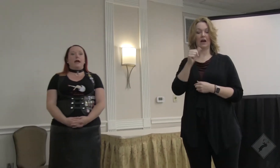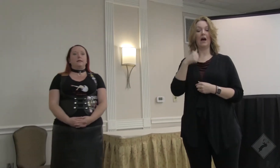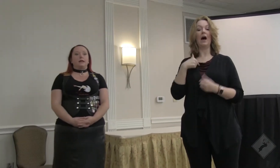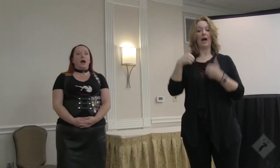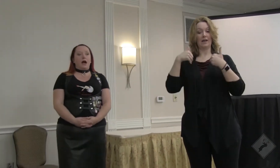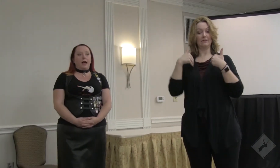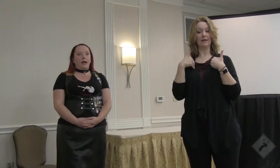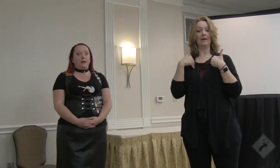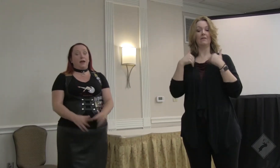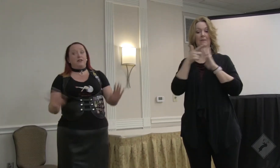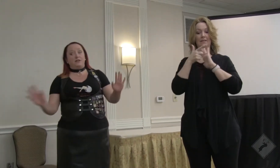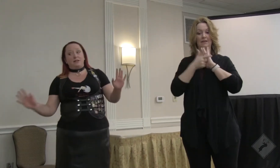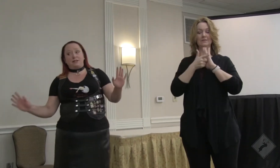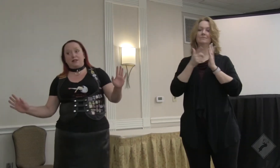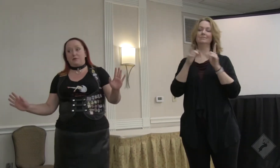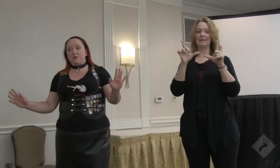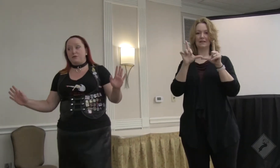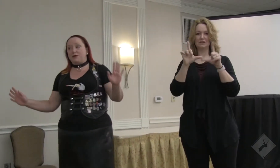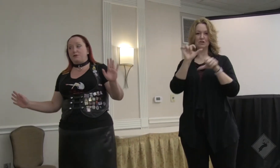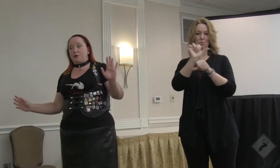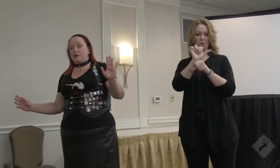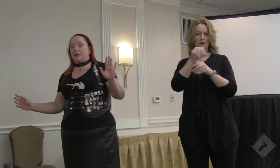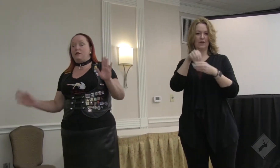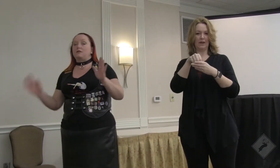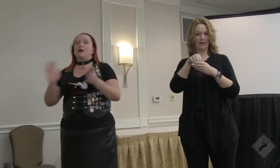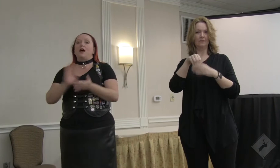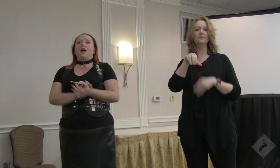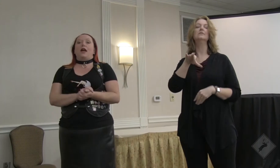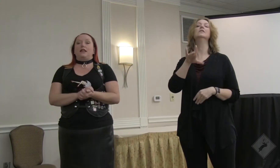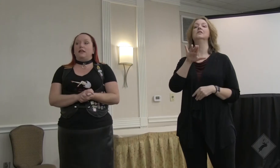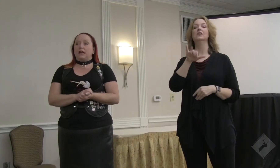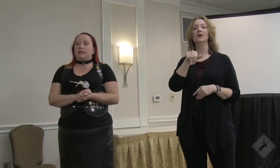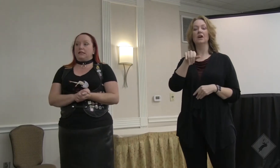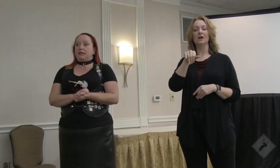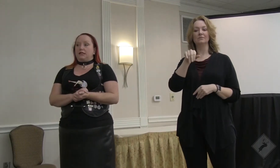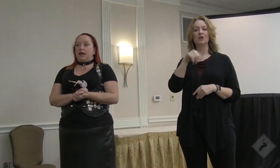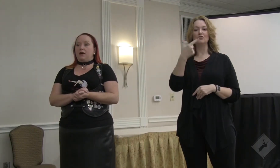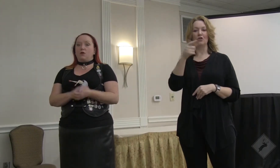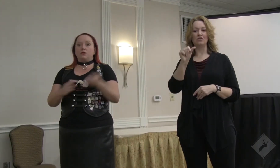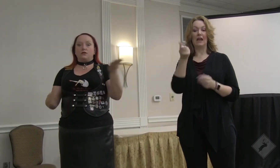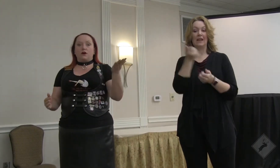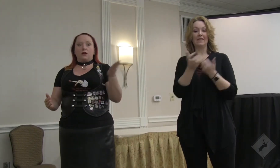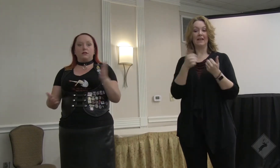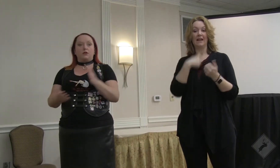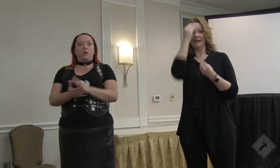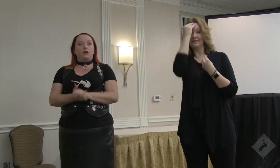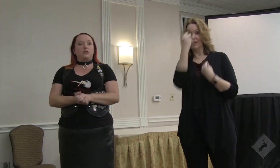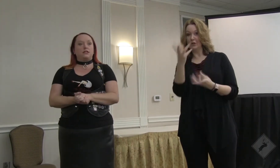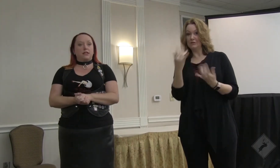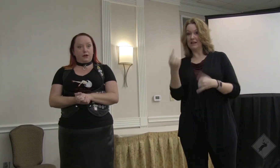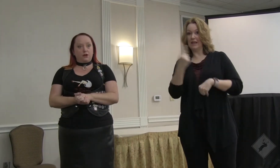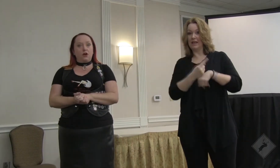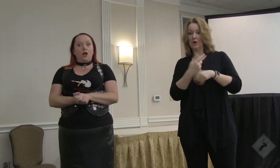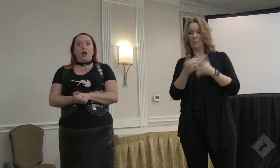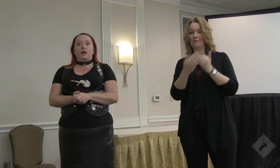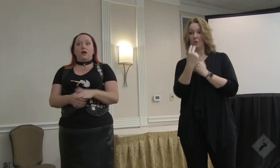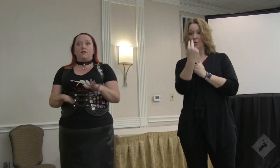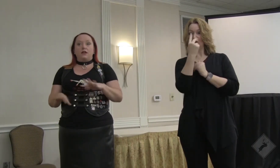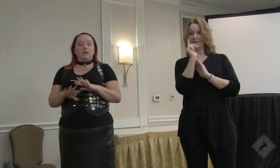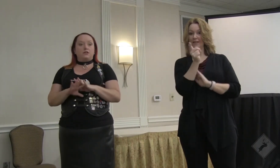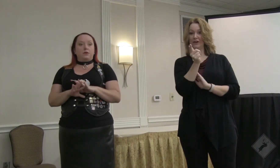Georgia and I have to give this disclaimer because of lawyer's ethics. Anything that I say today or to the audience that will be watching us later,